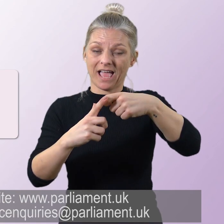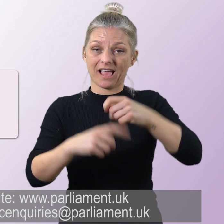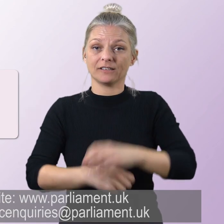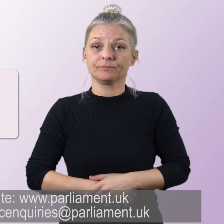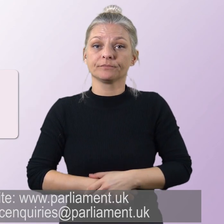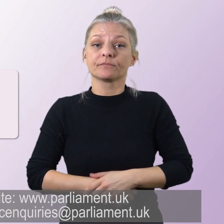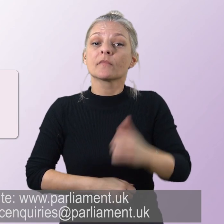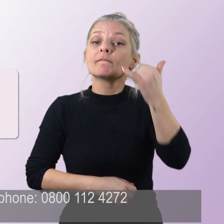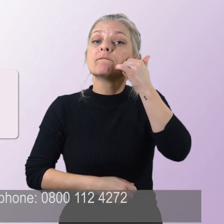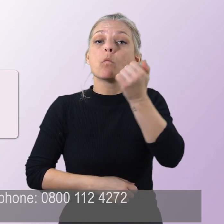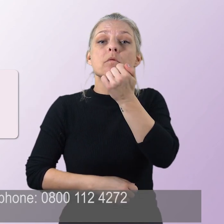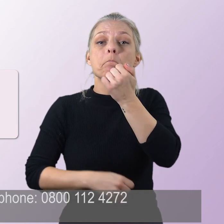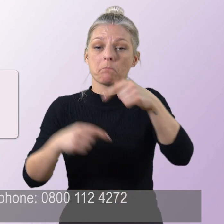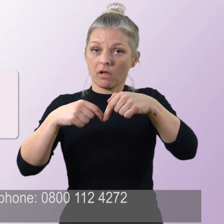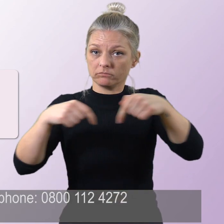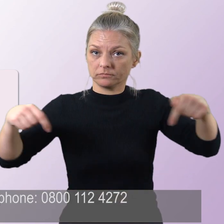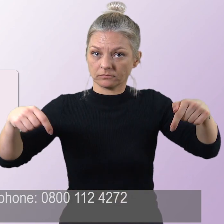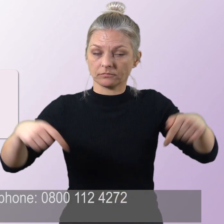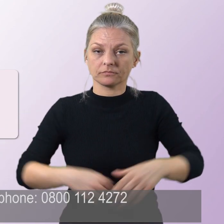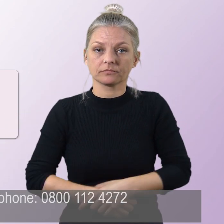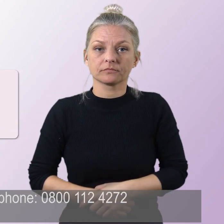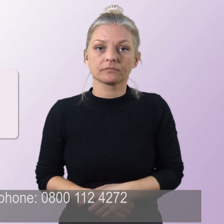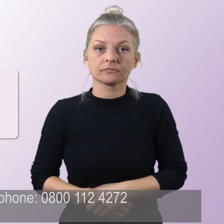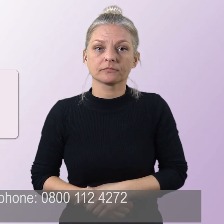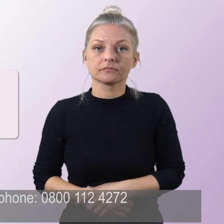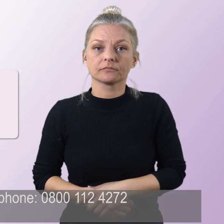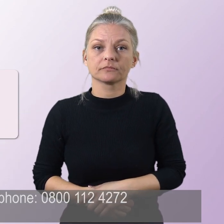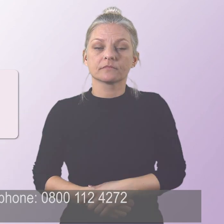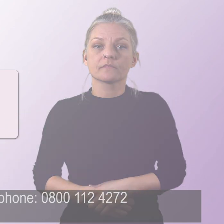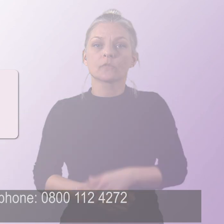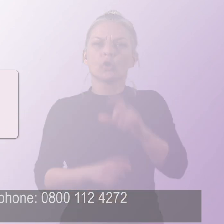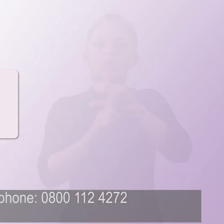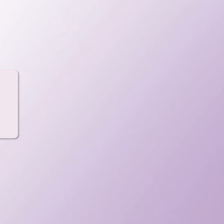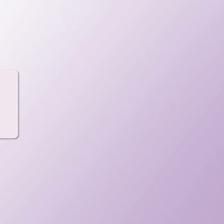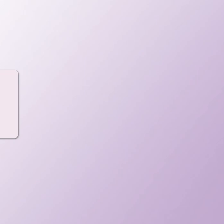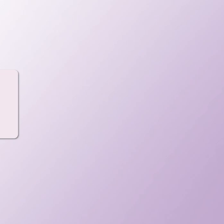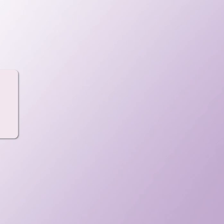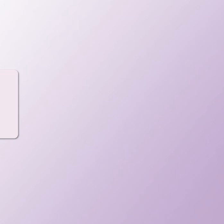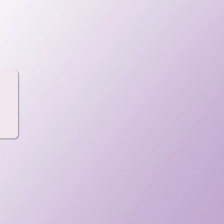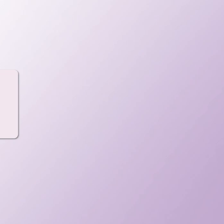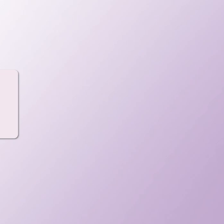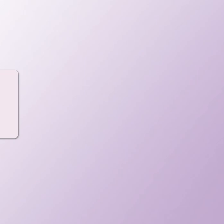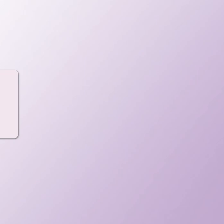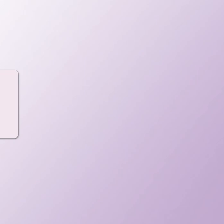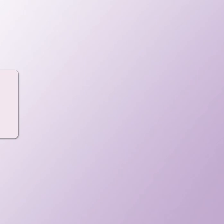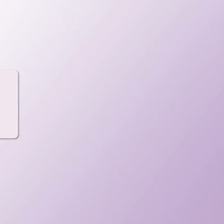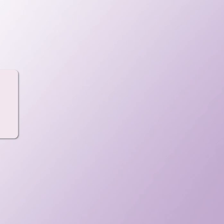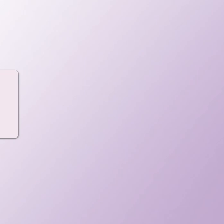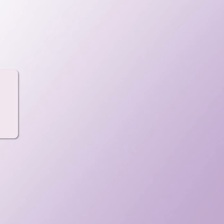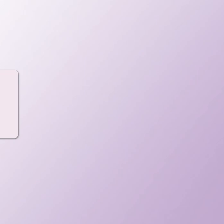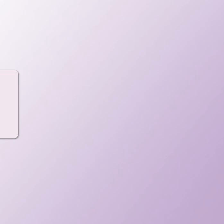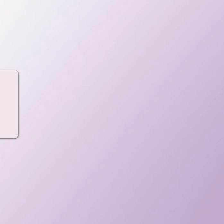Telephone 0800 112 4272